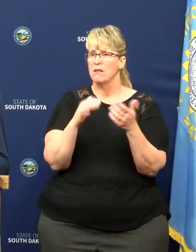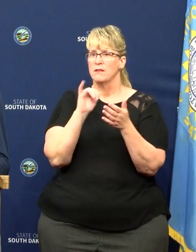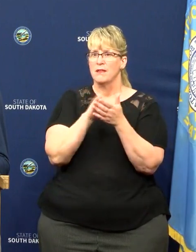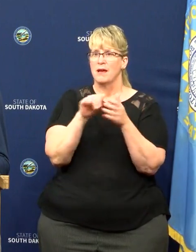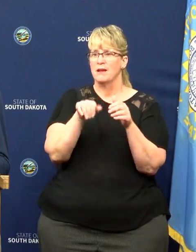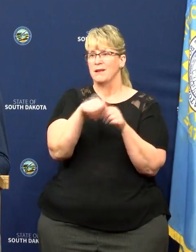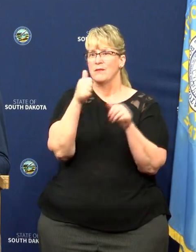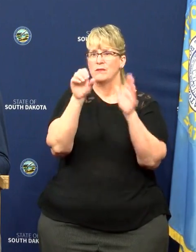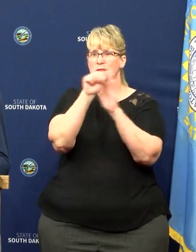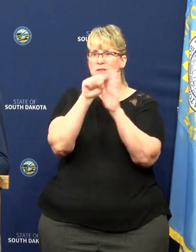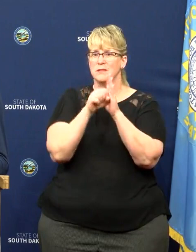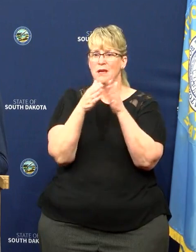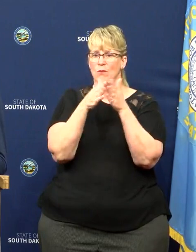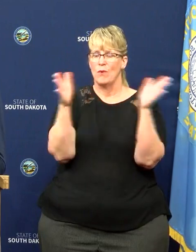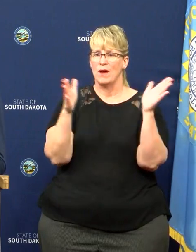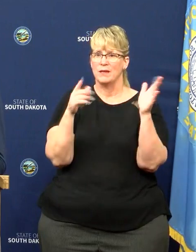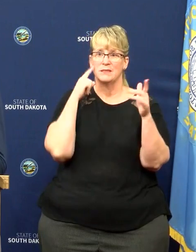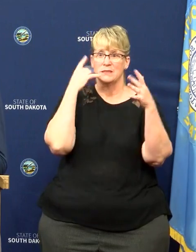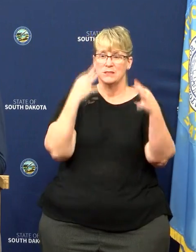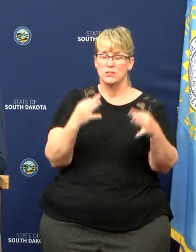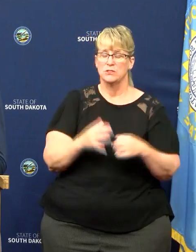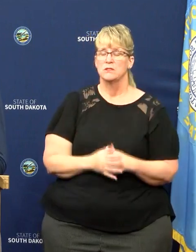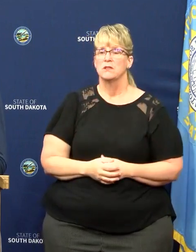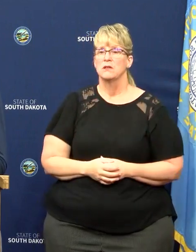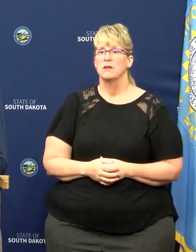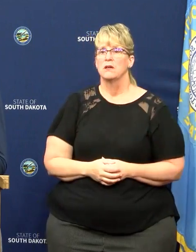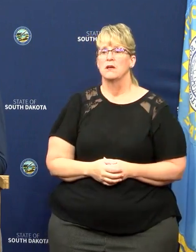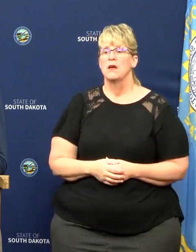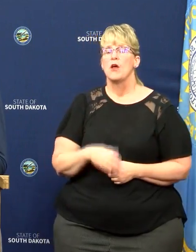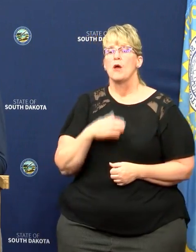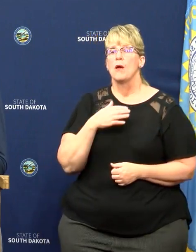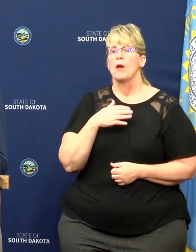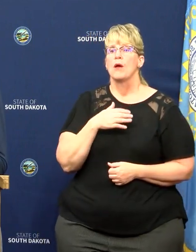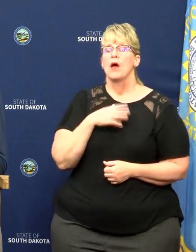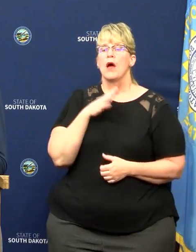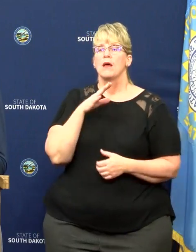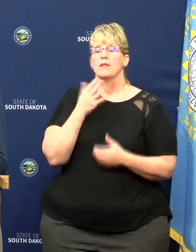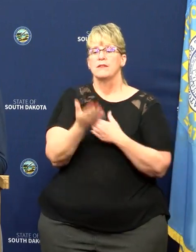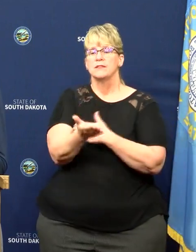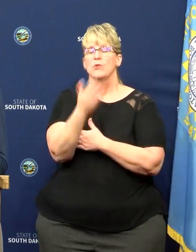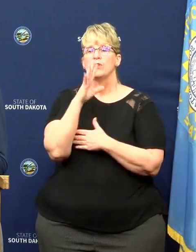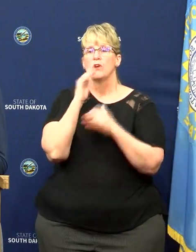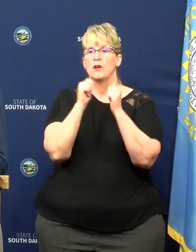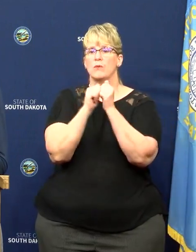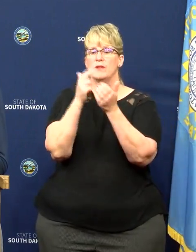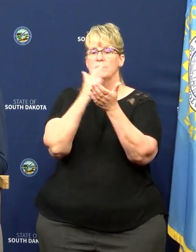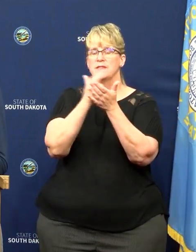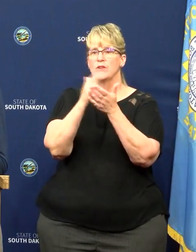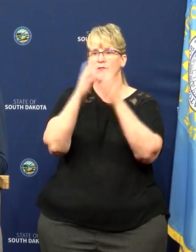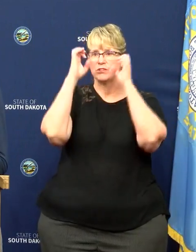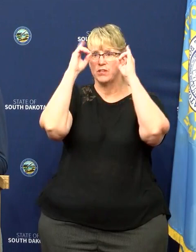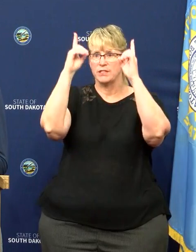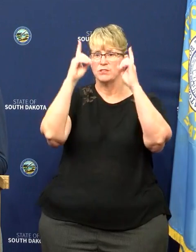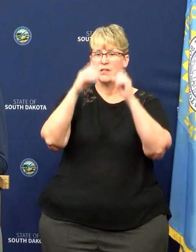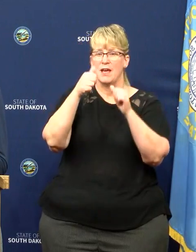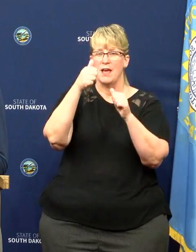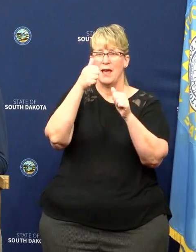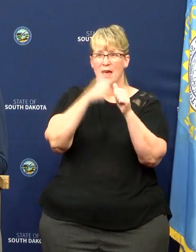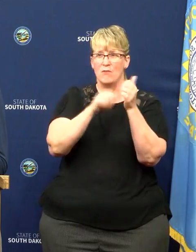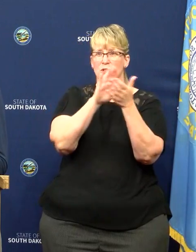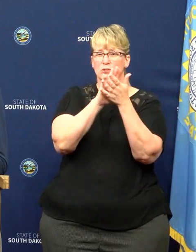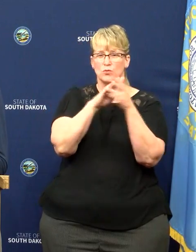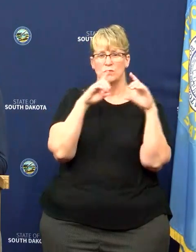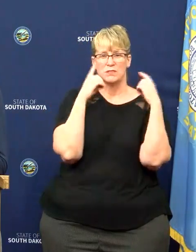decision? I was visiting with my Secretary of Education Ben Jones this morning a little bit about that. think every school district